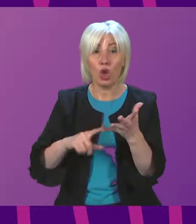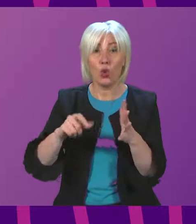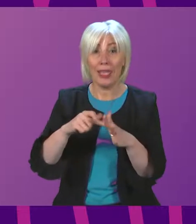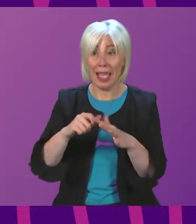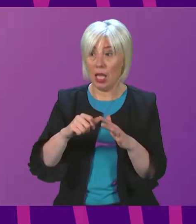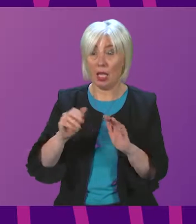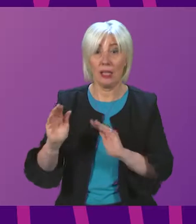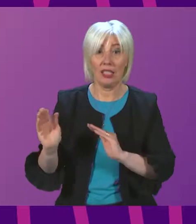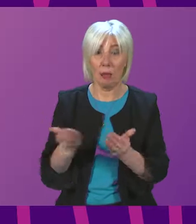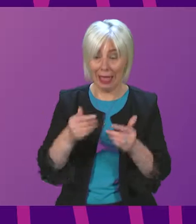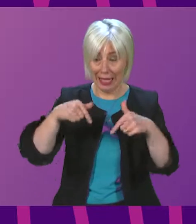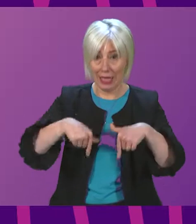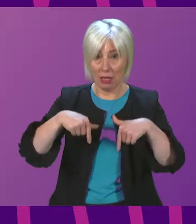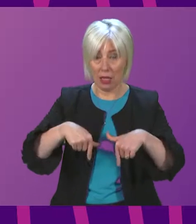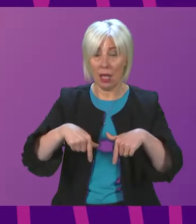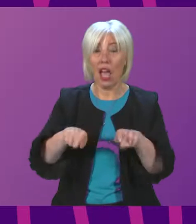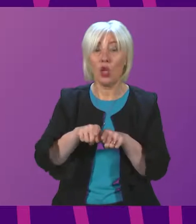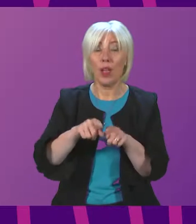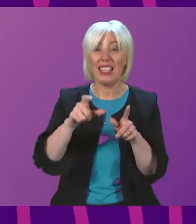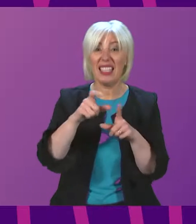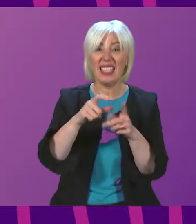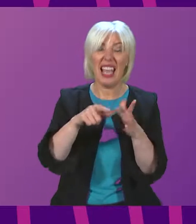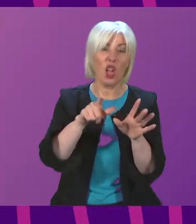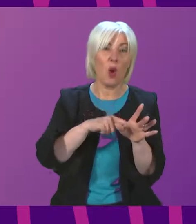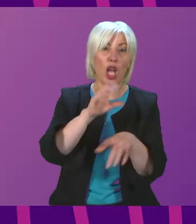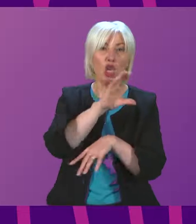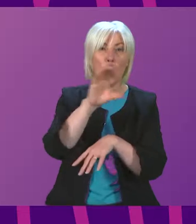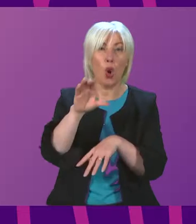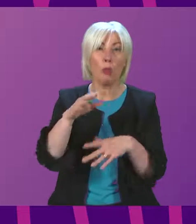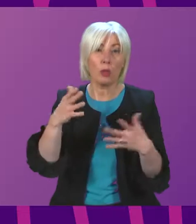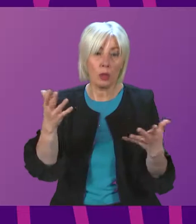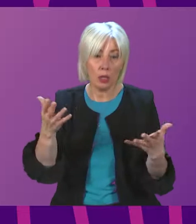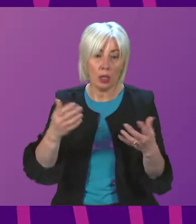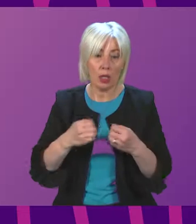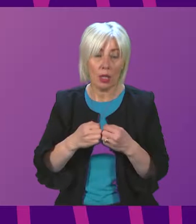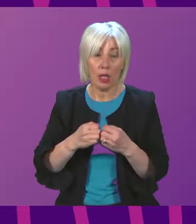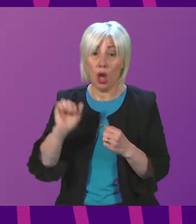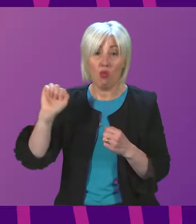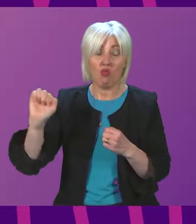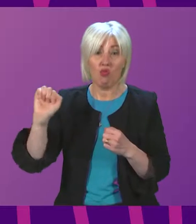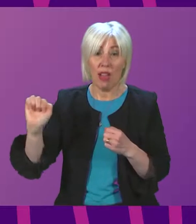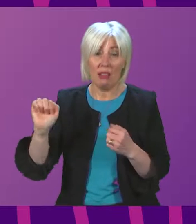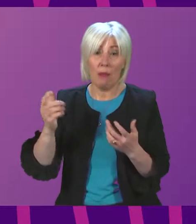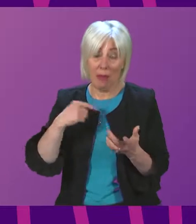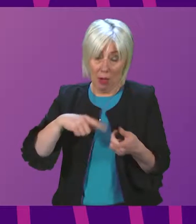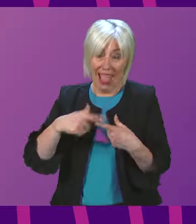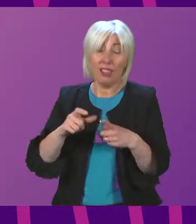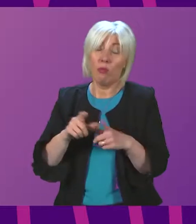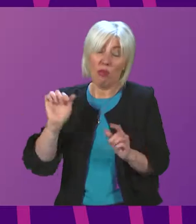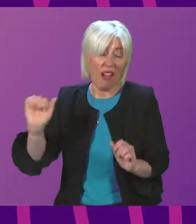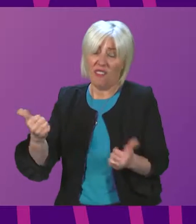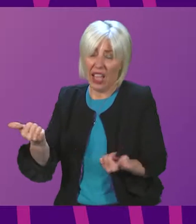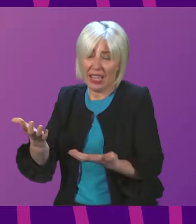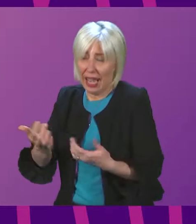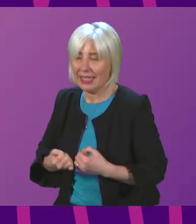chains, and I mentioned DIY retailers locally, I take the point Jeremy Balfour makes about Edinburgh, but there